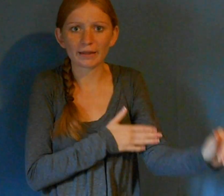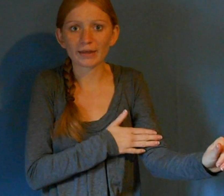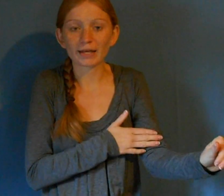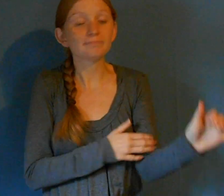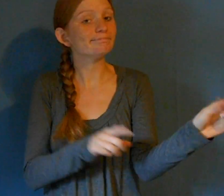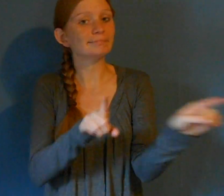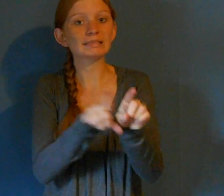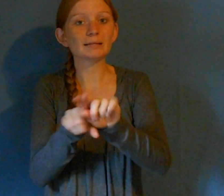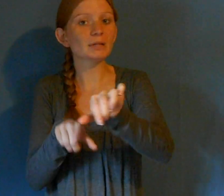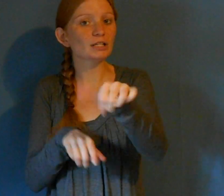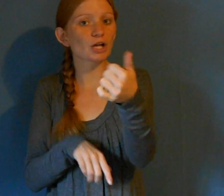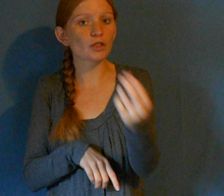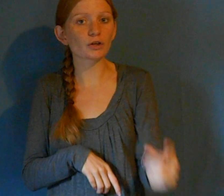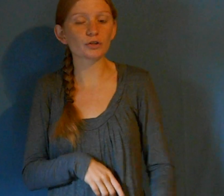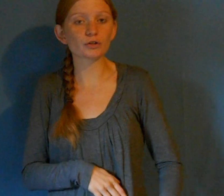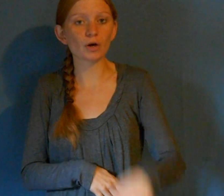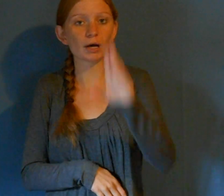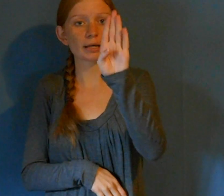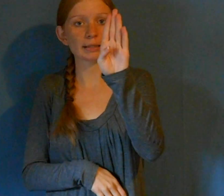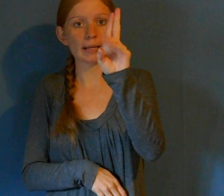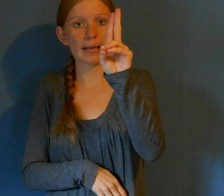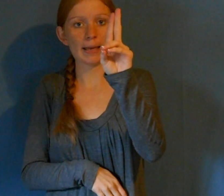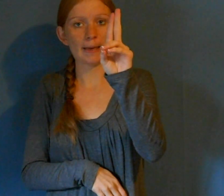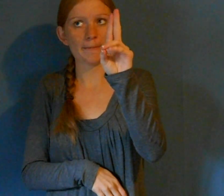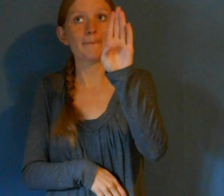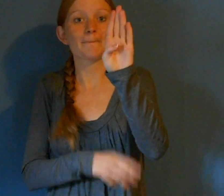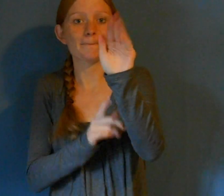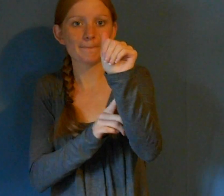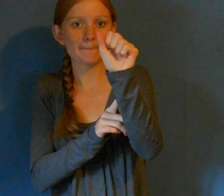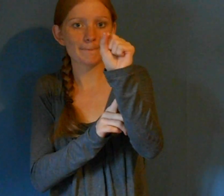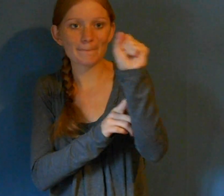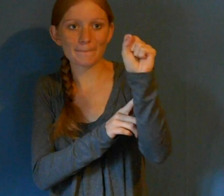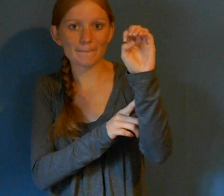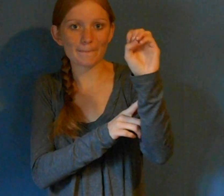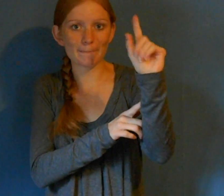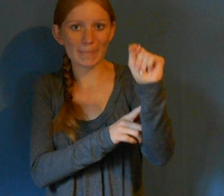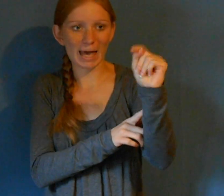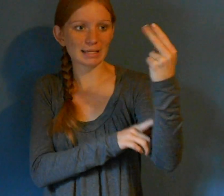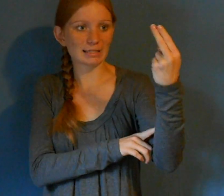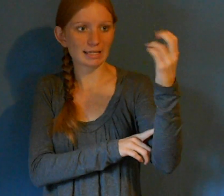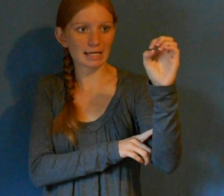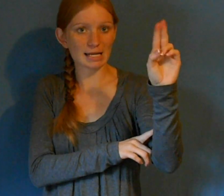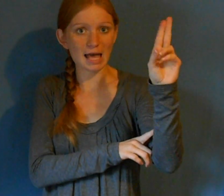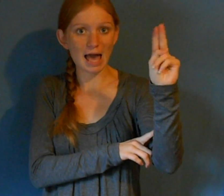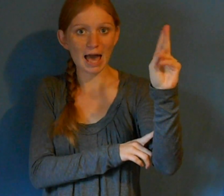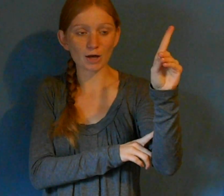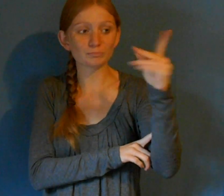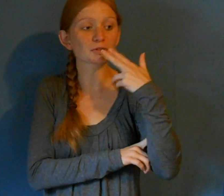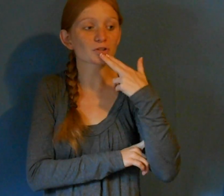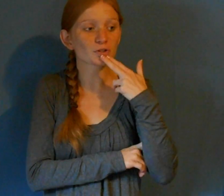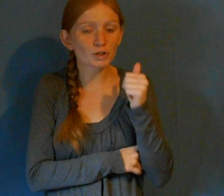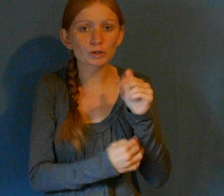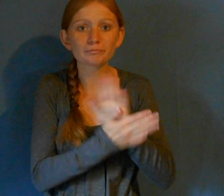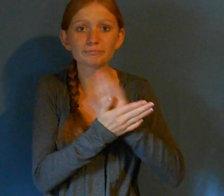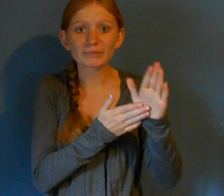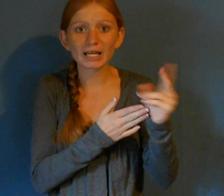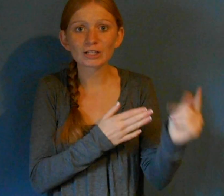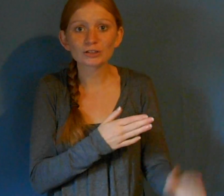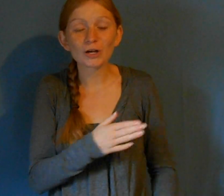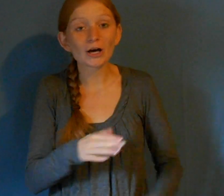You know, they might, they're cute dogs, they're very sweet dogs. But if you're going to be an owner of a Basset Hill, you have to be aware that if they smell something, you might not